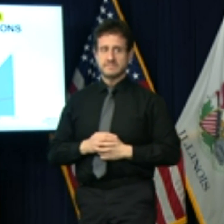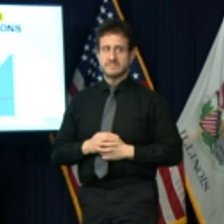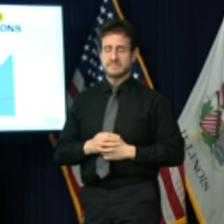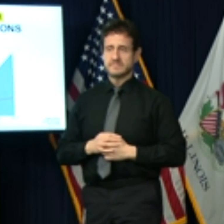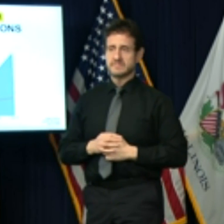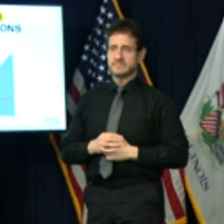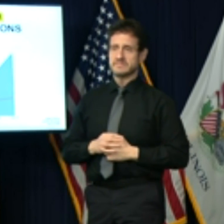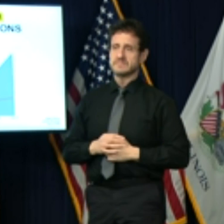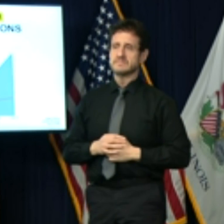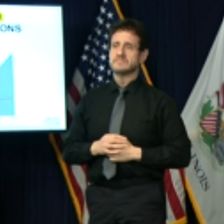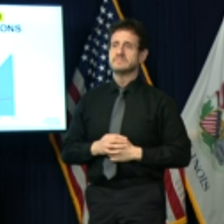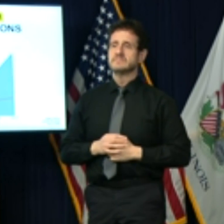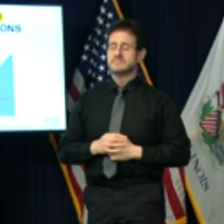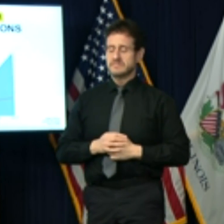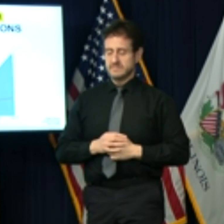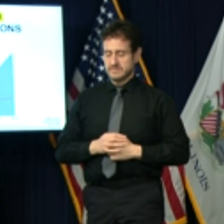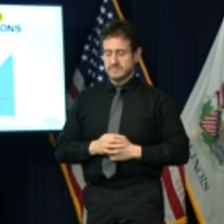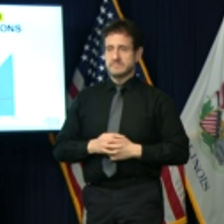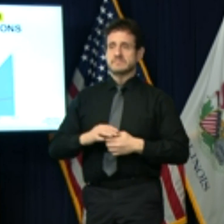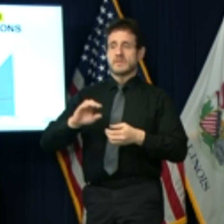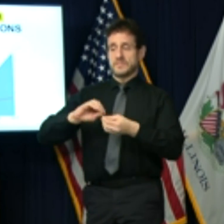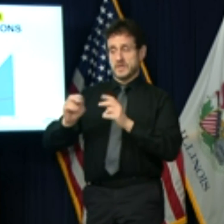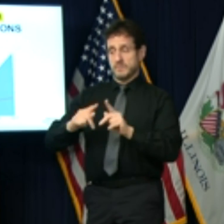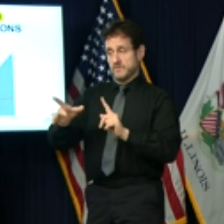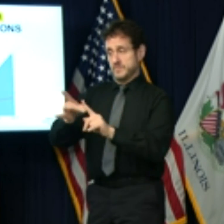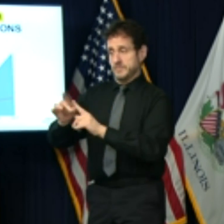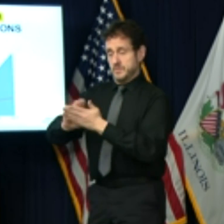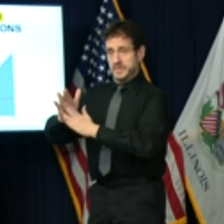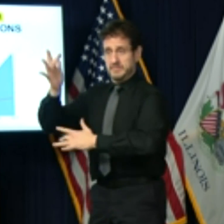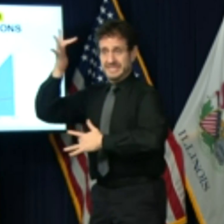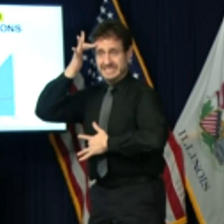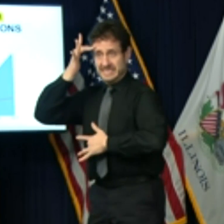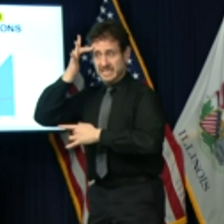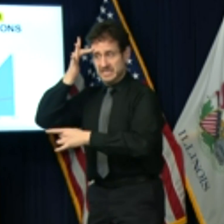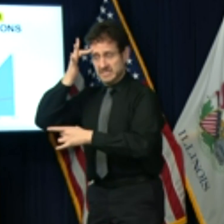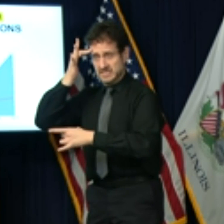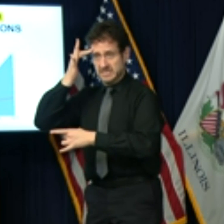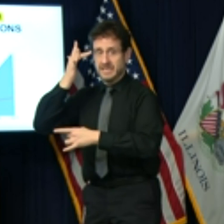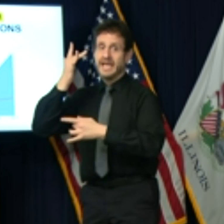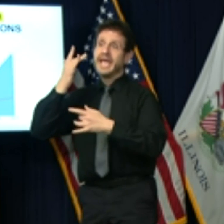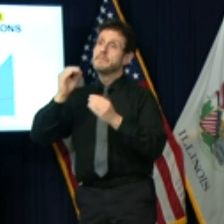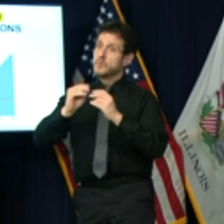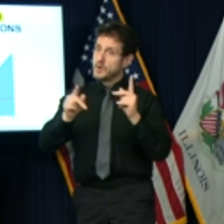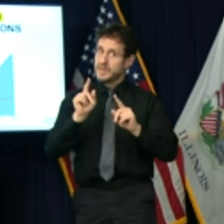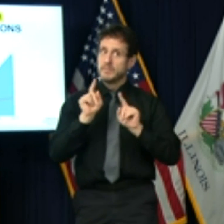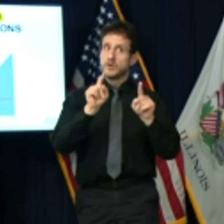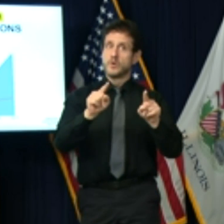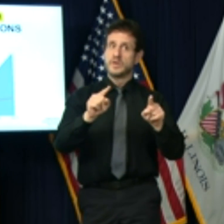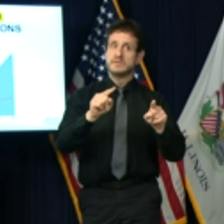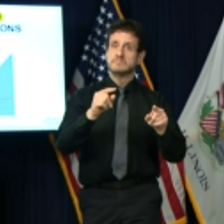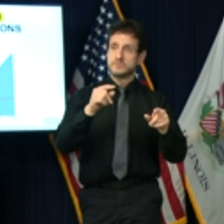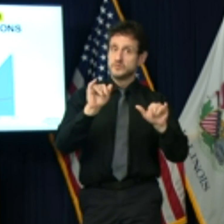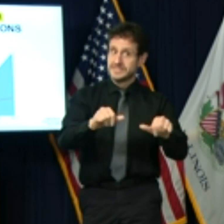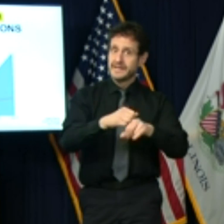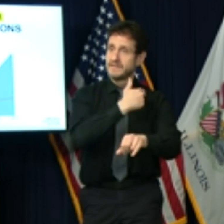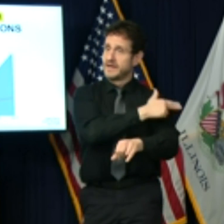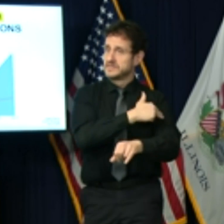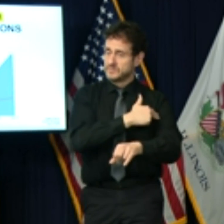Increases in cases and hospitalizations that used to take weeks are now happening in days.